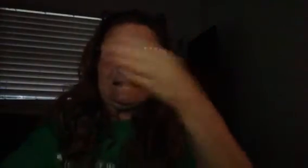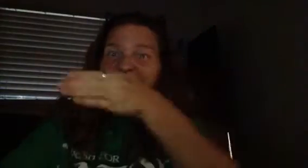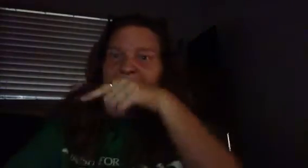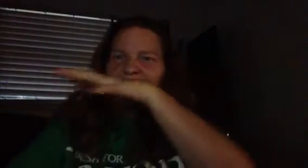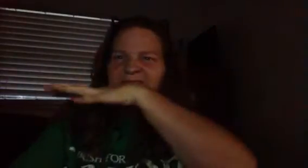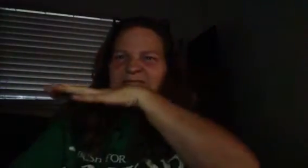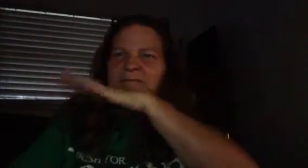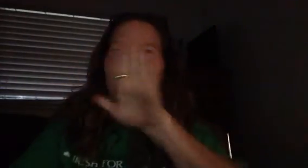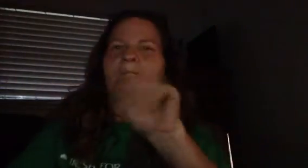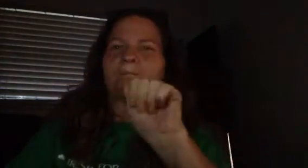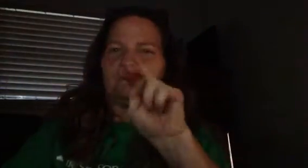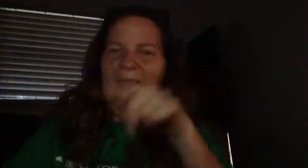the